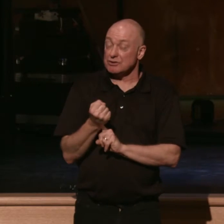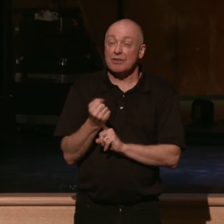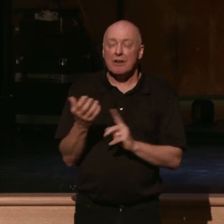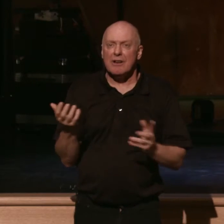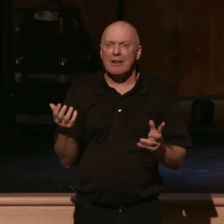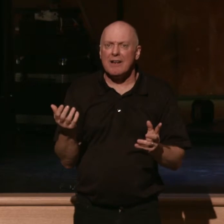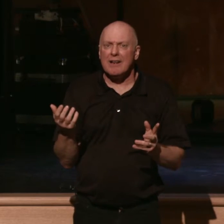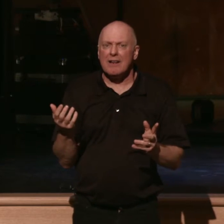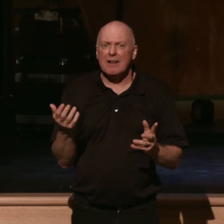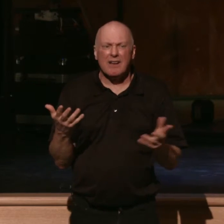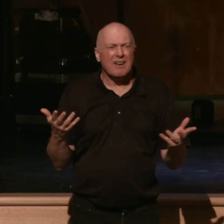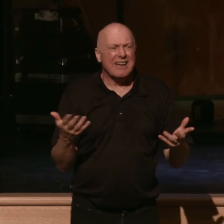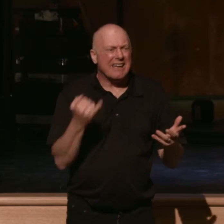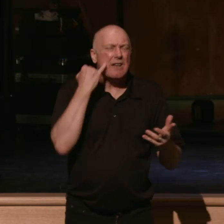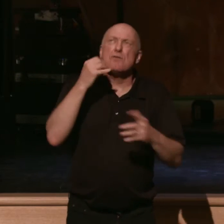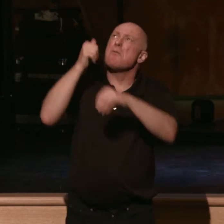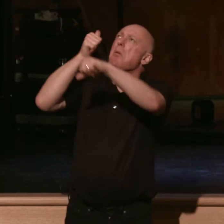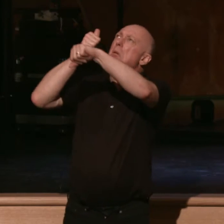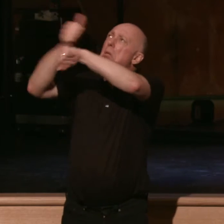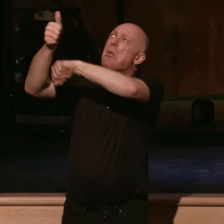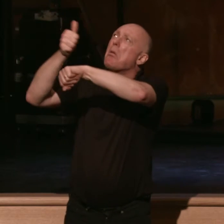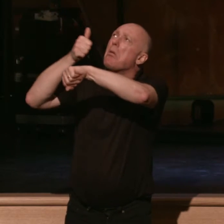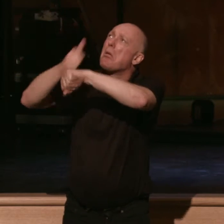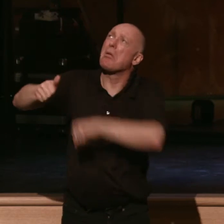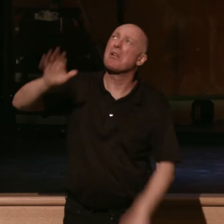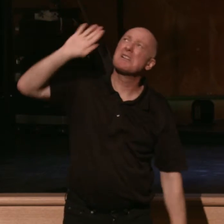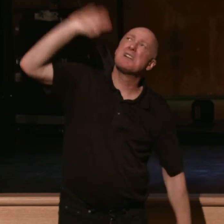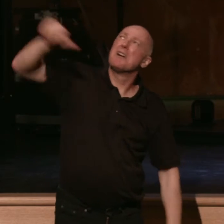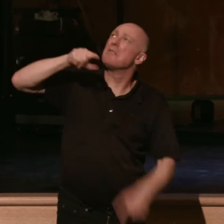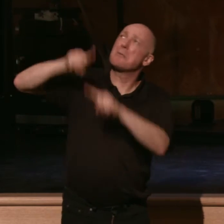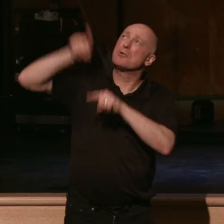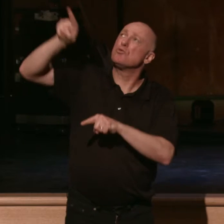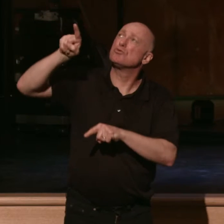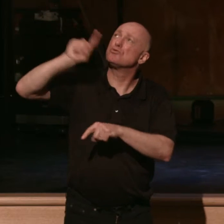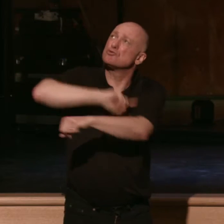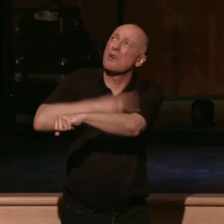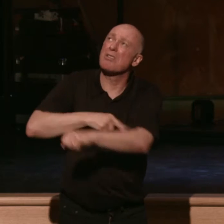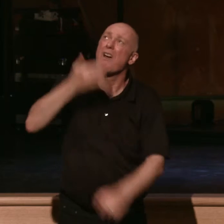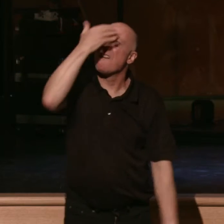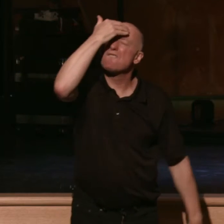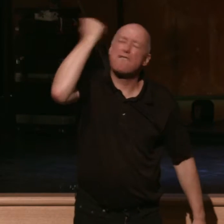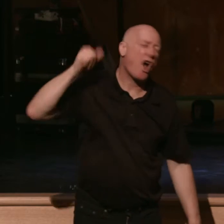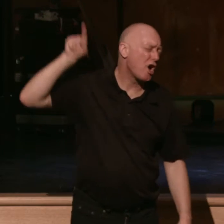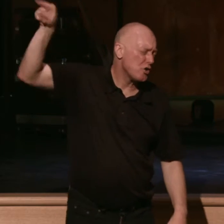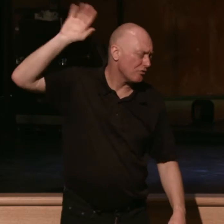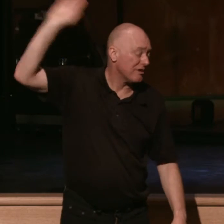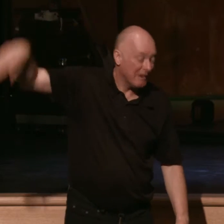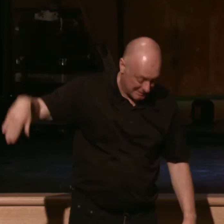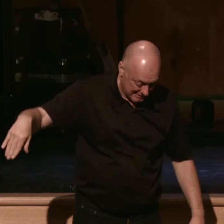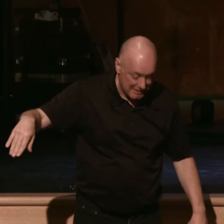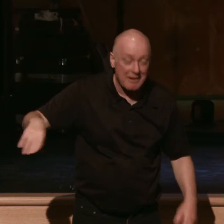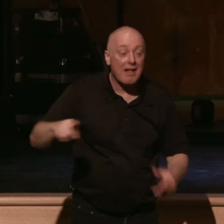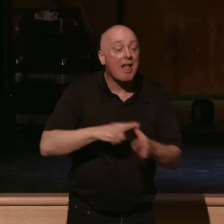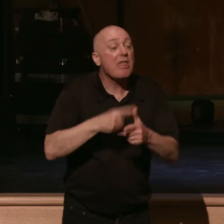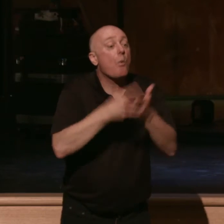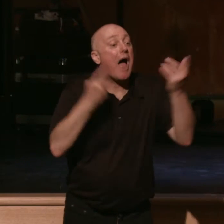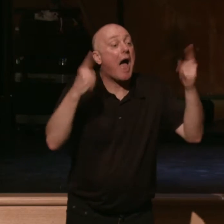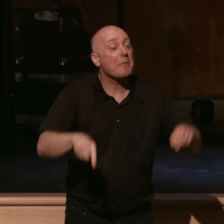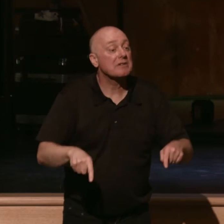you've accused God, you've forsaken his strength, and you've forgotten his deeds, it's a very quick step now to just disbelieve the person of God. You just